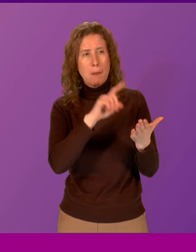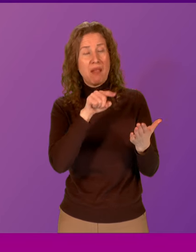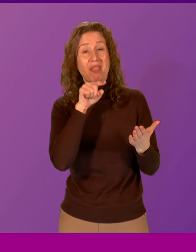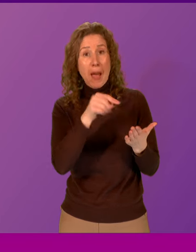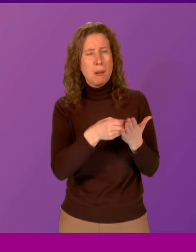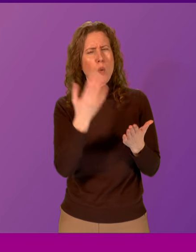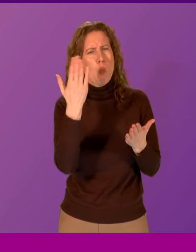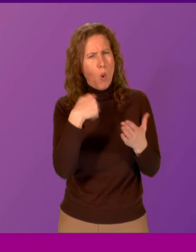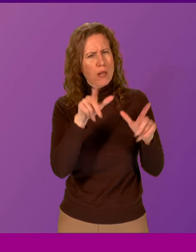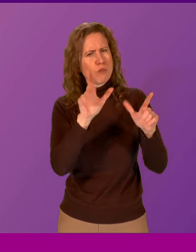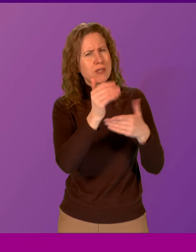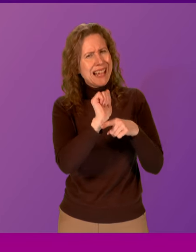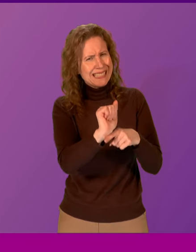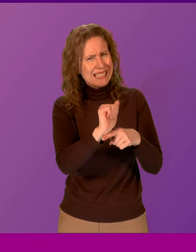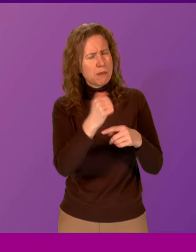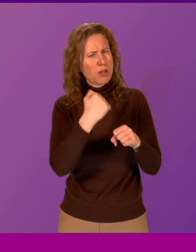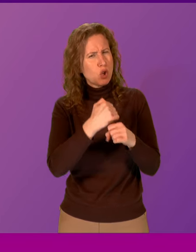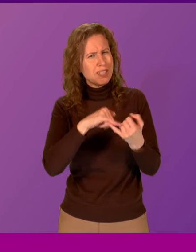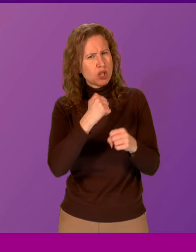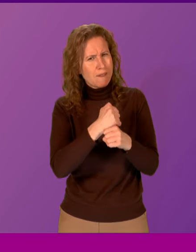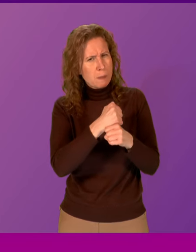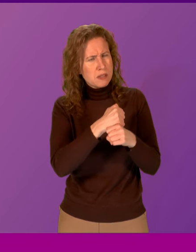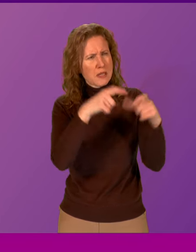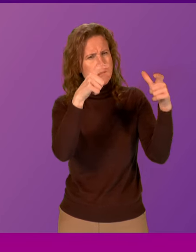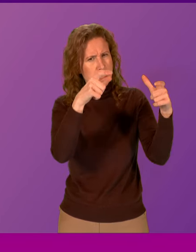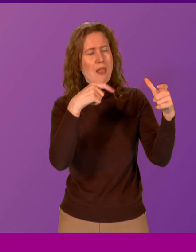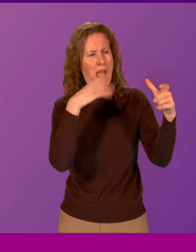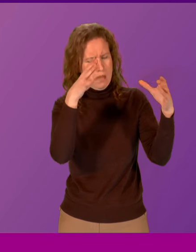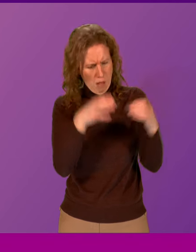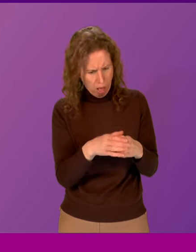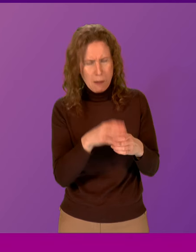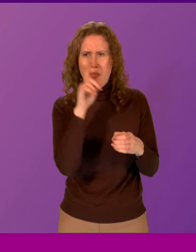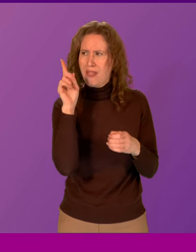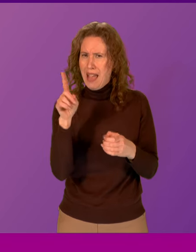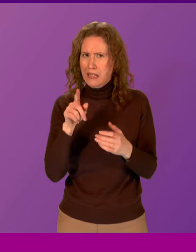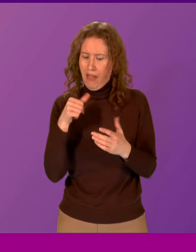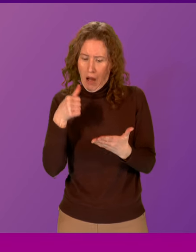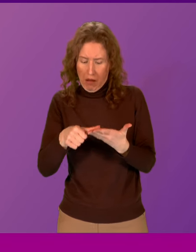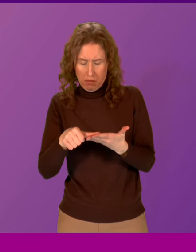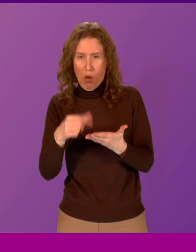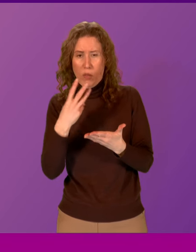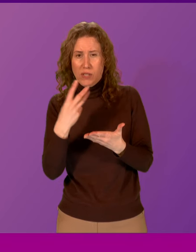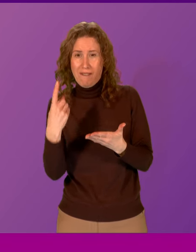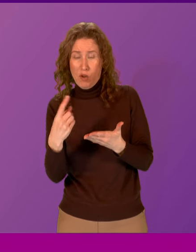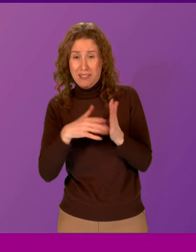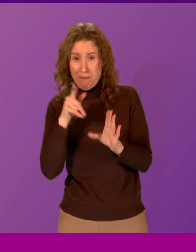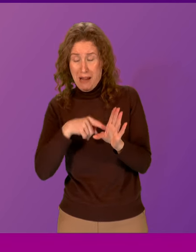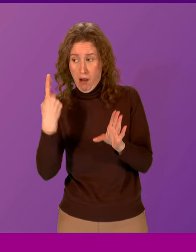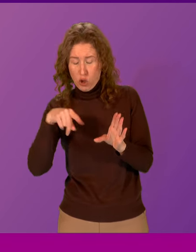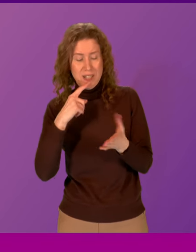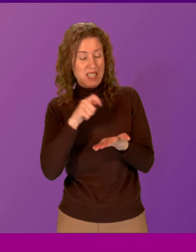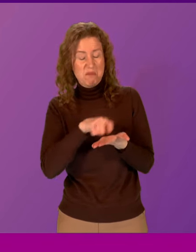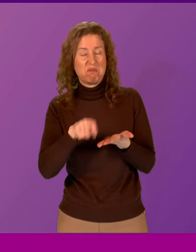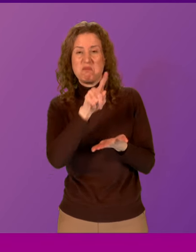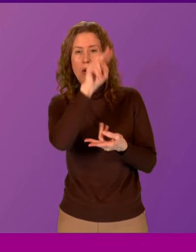ring-fenced by the Scottish Government, who signed off a reduction in this funding in a letter on the 31st of May last year.